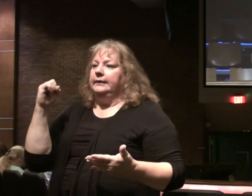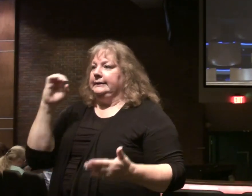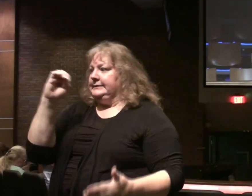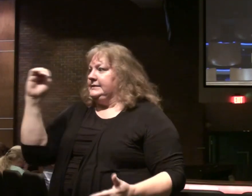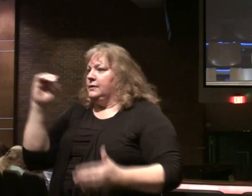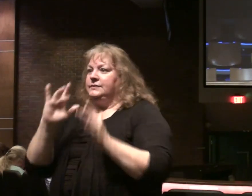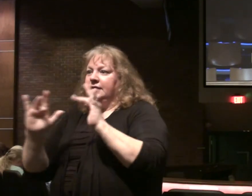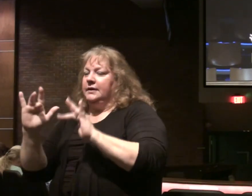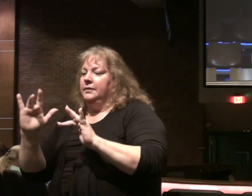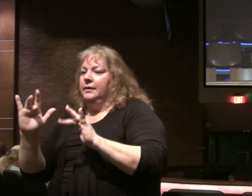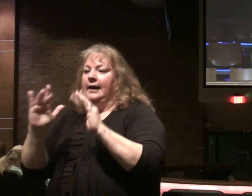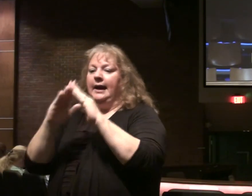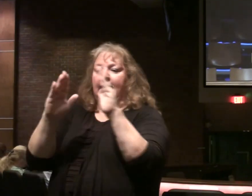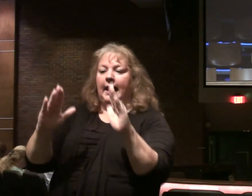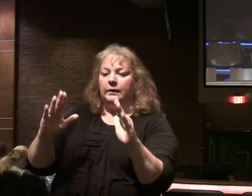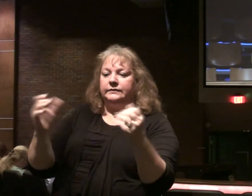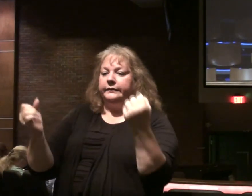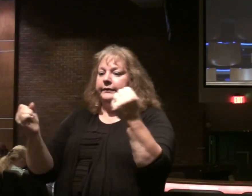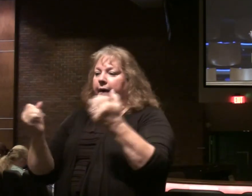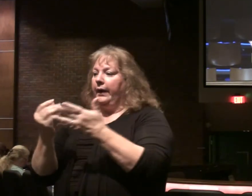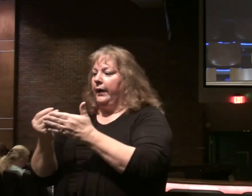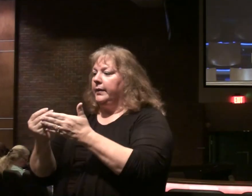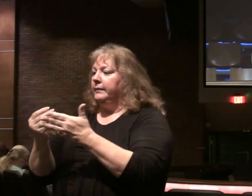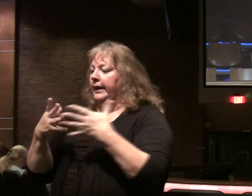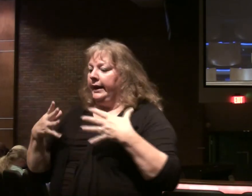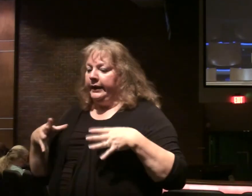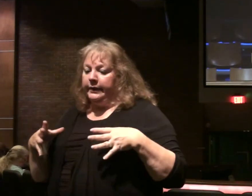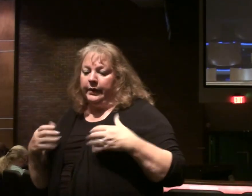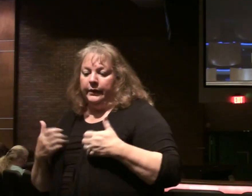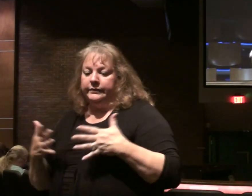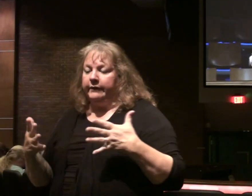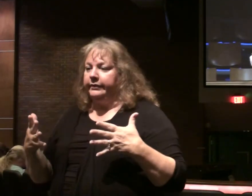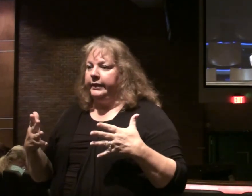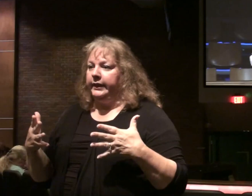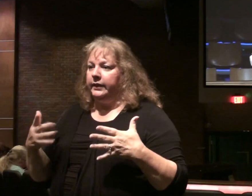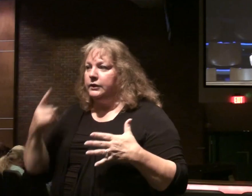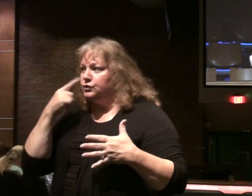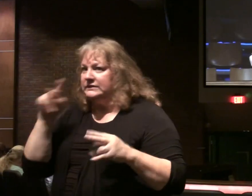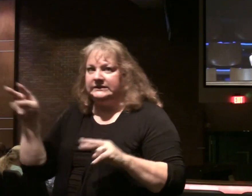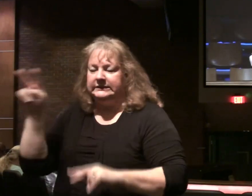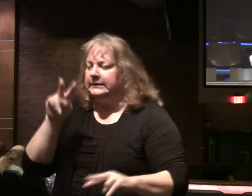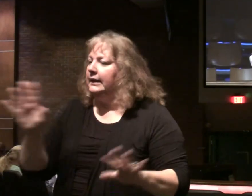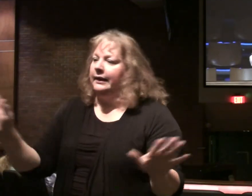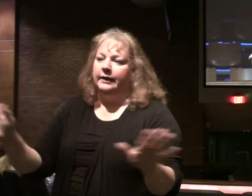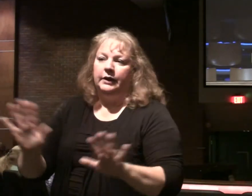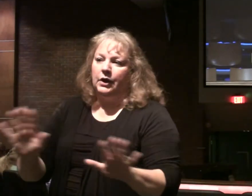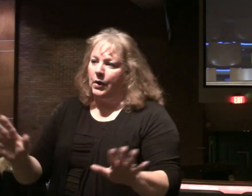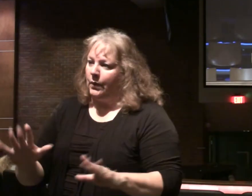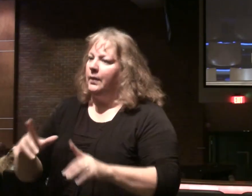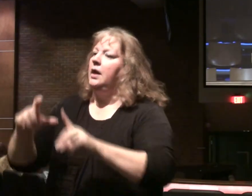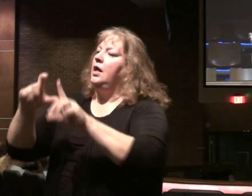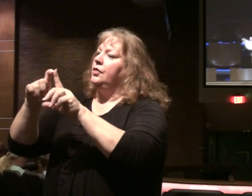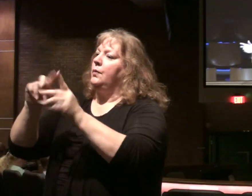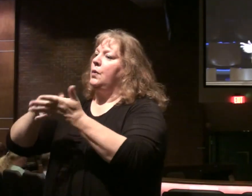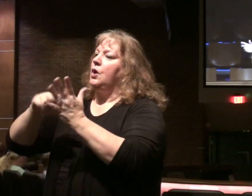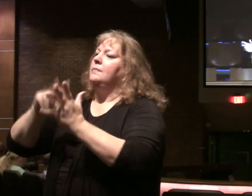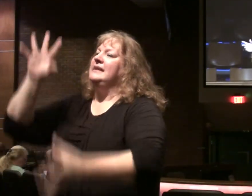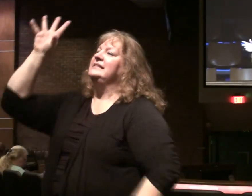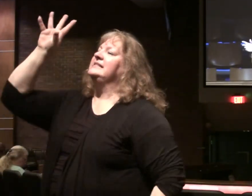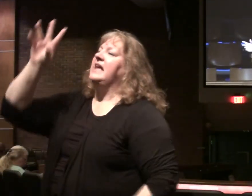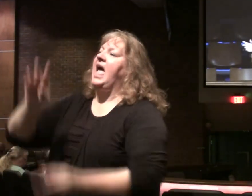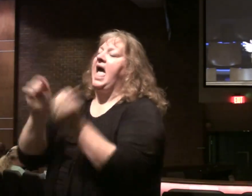It's not just houses and cars and money and clothes and everything you see with your eyes. The words include everything.